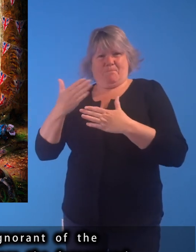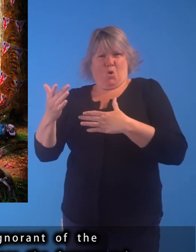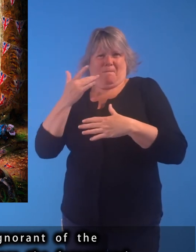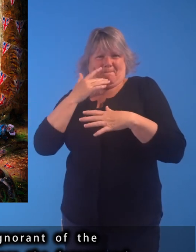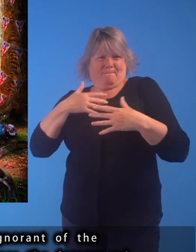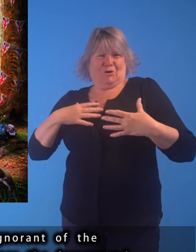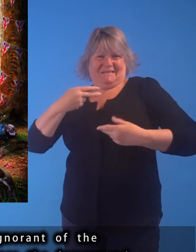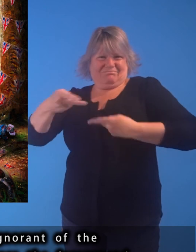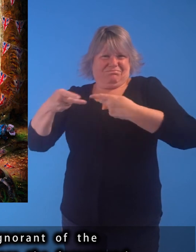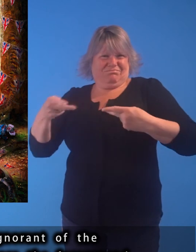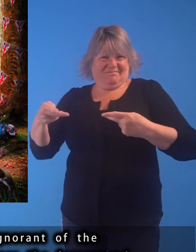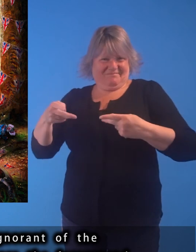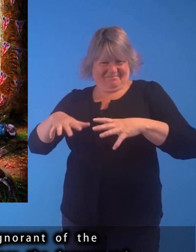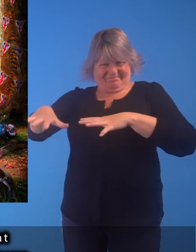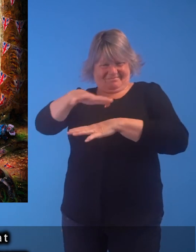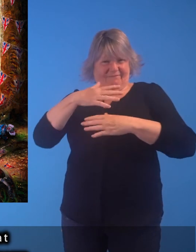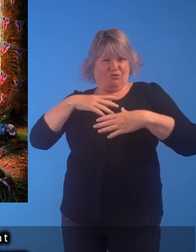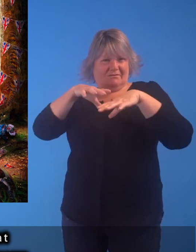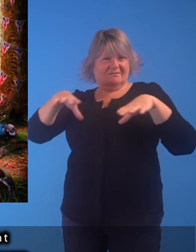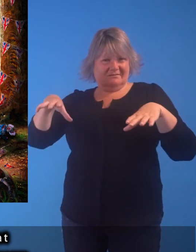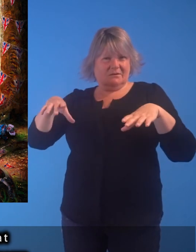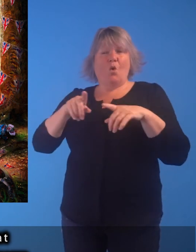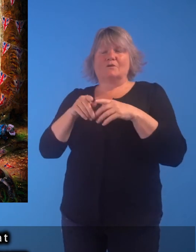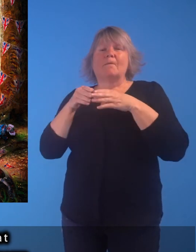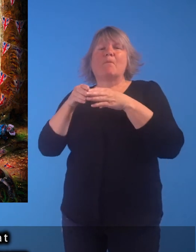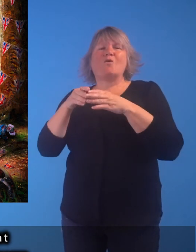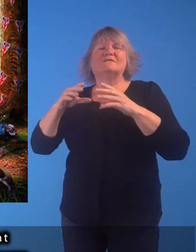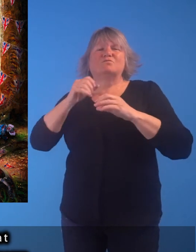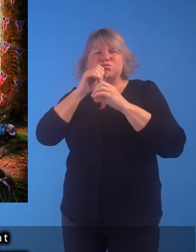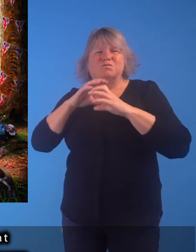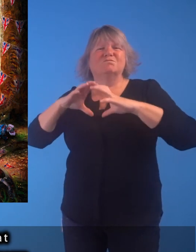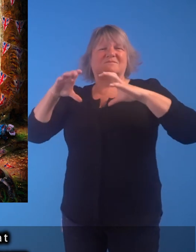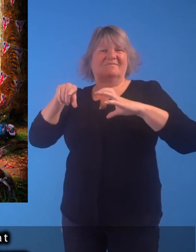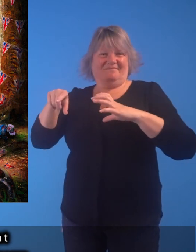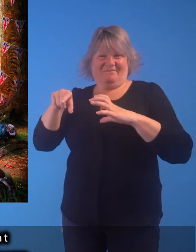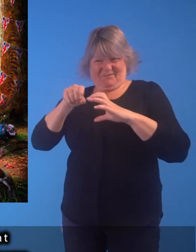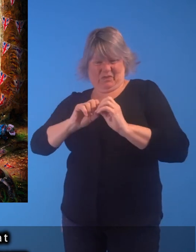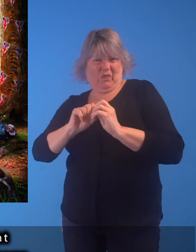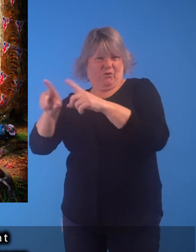strewn across the foreground and the small, inflatable boat from which they have been thrown.